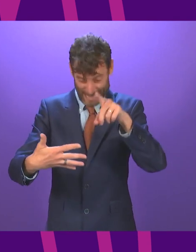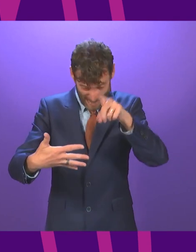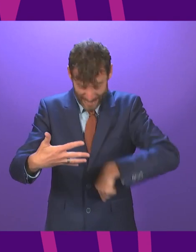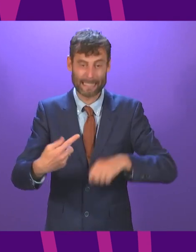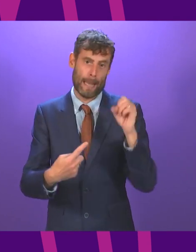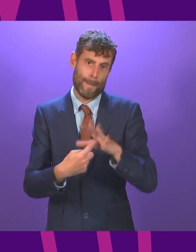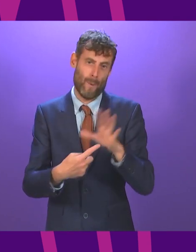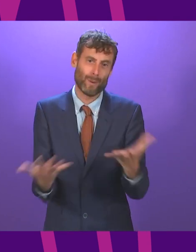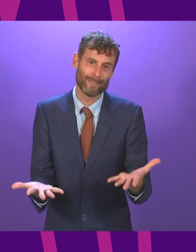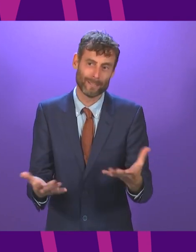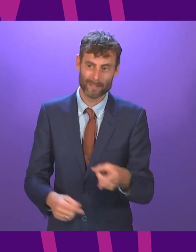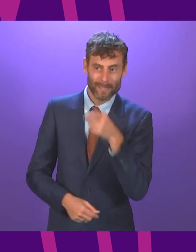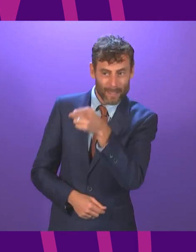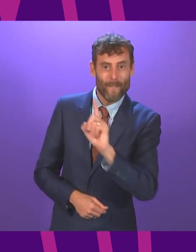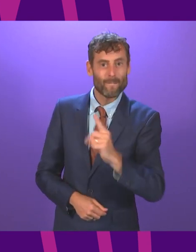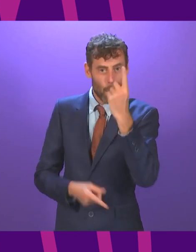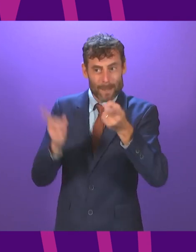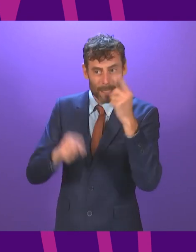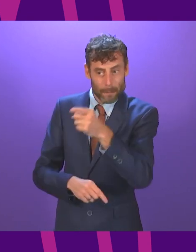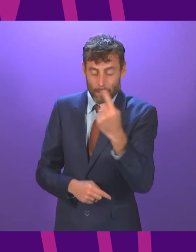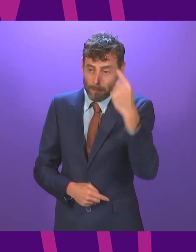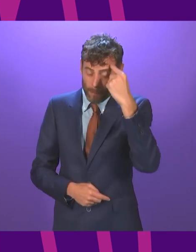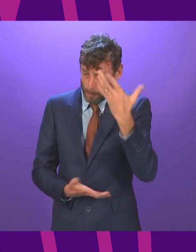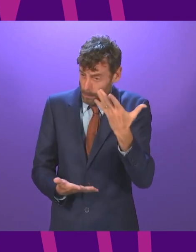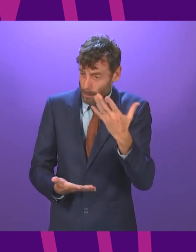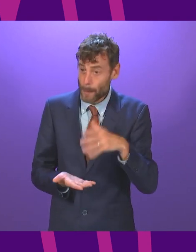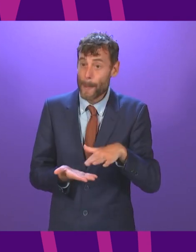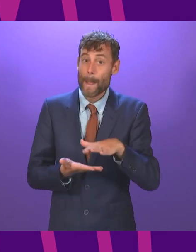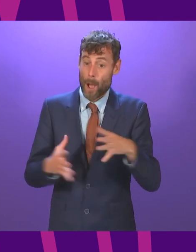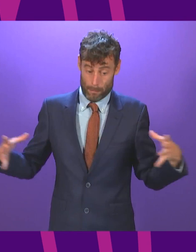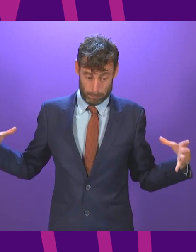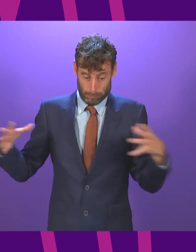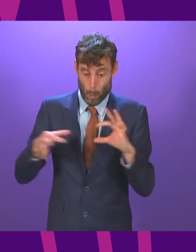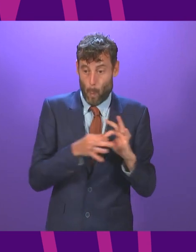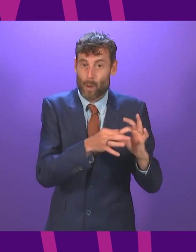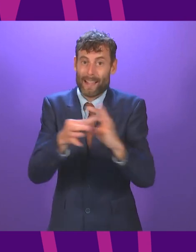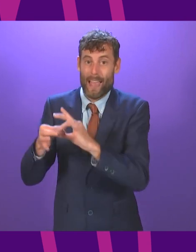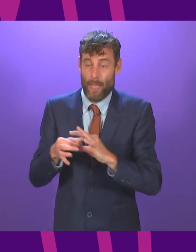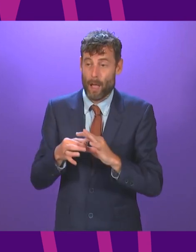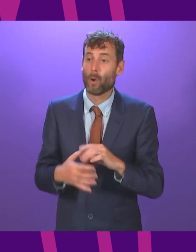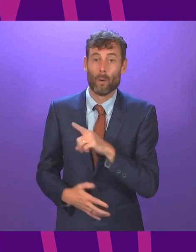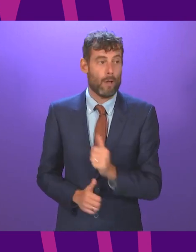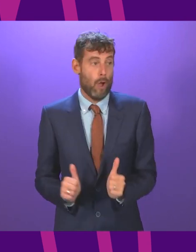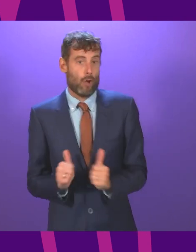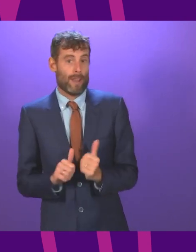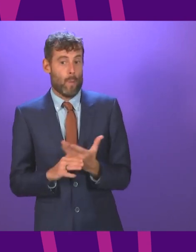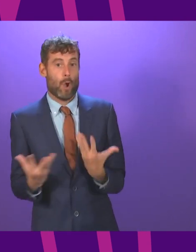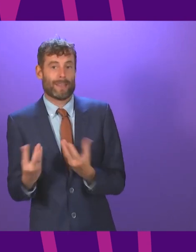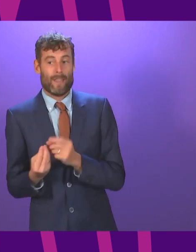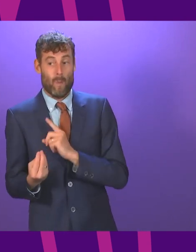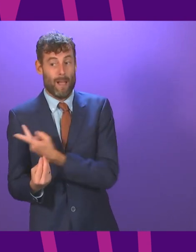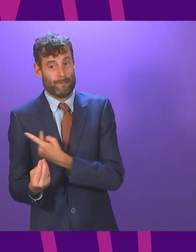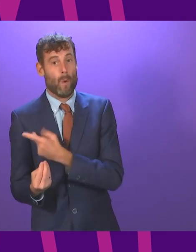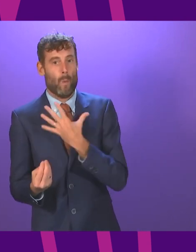does the First Minister understand that bringing our country together means more than just working with people that agree with you on the constitution?